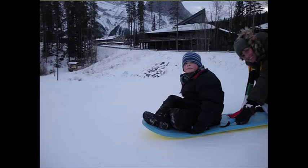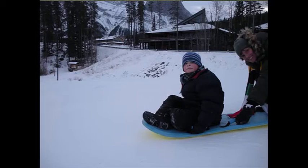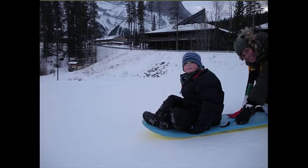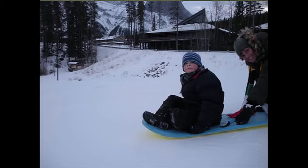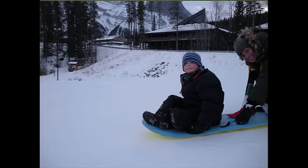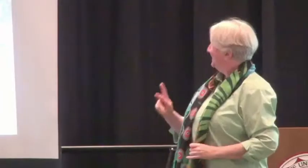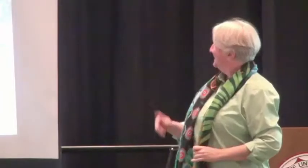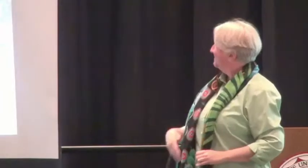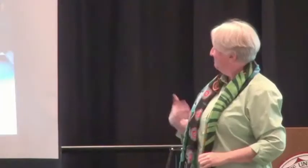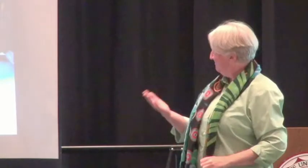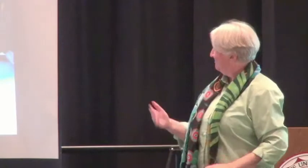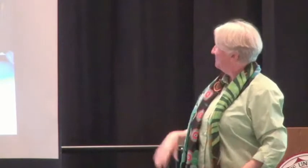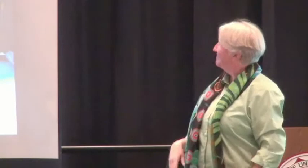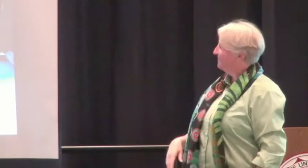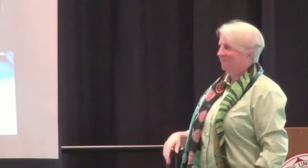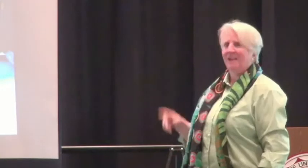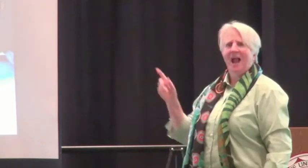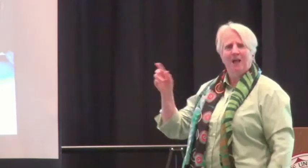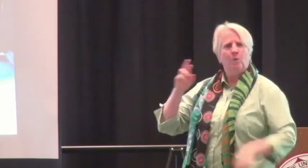made it through those negative temperatures.